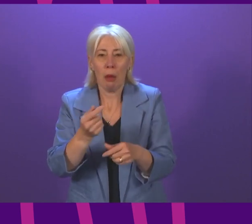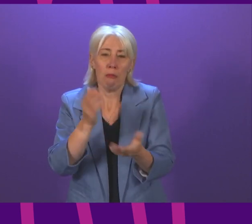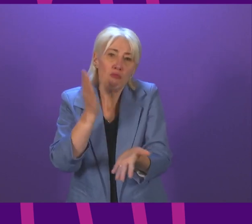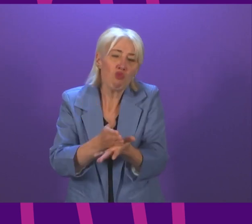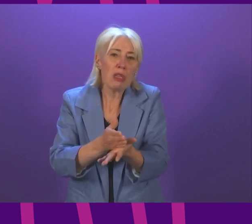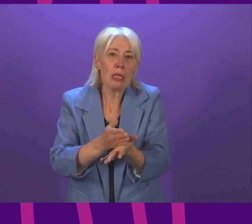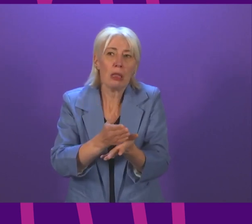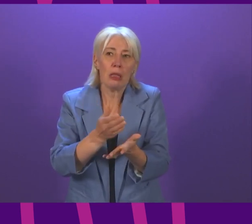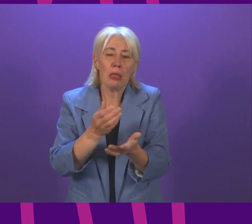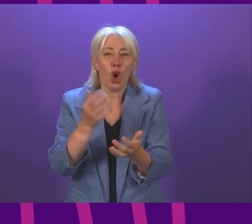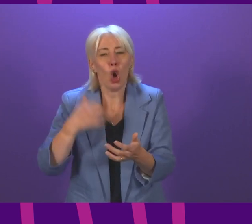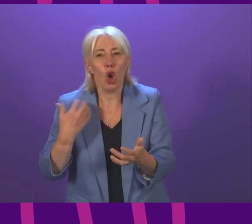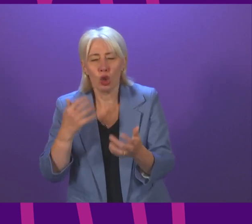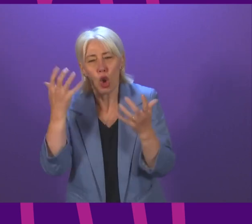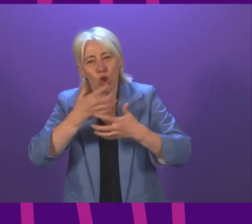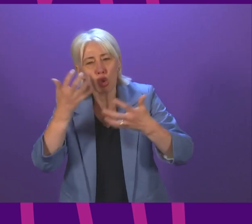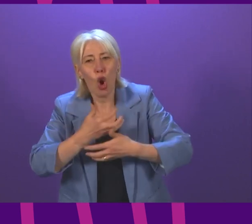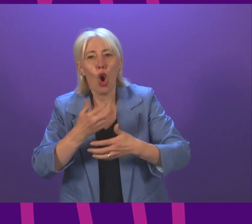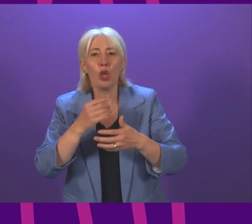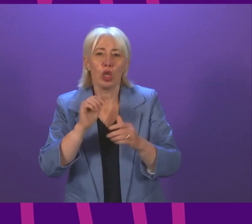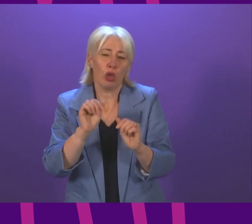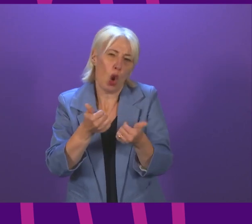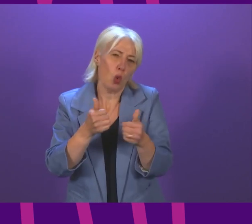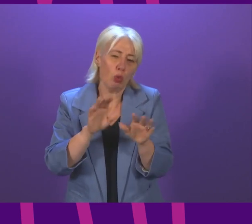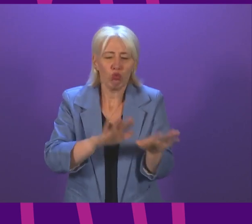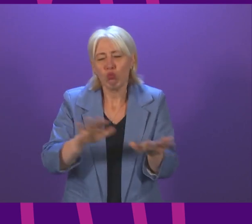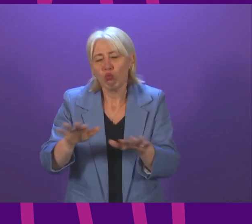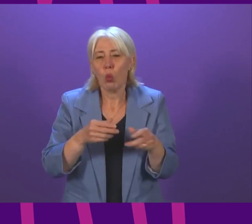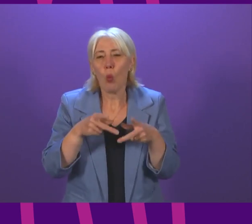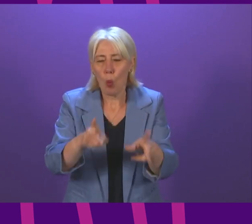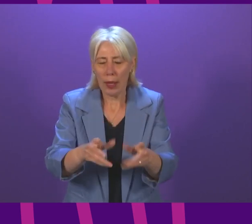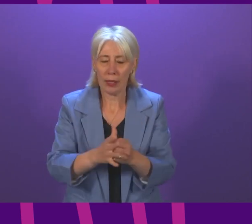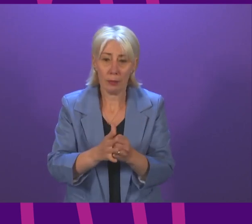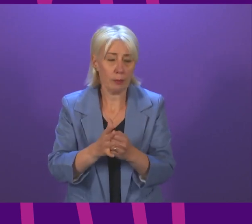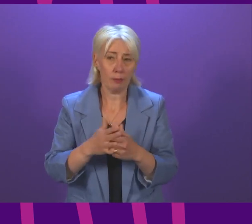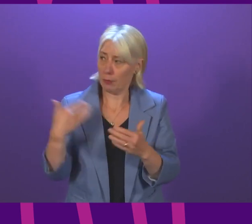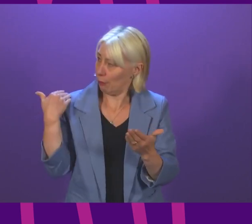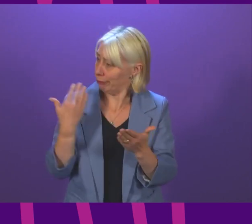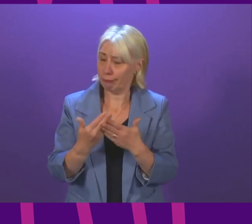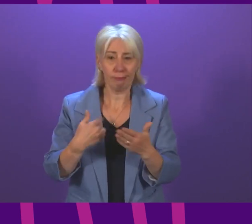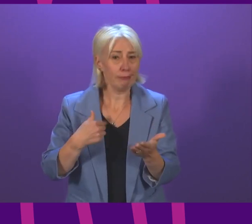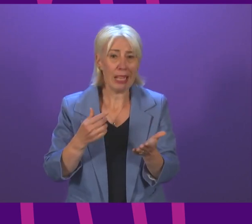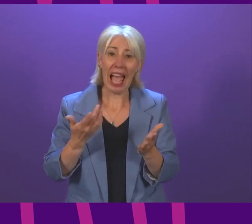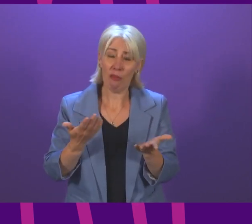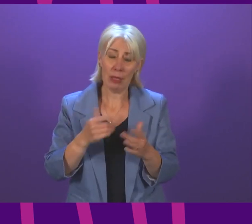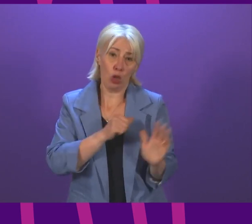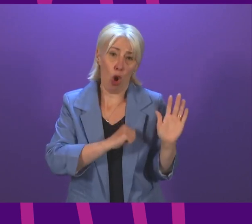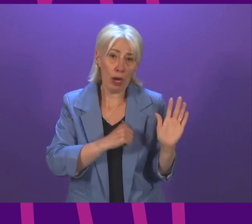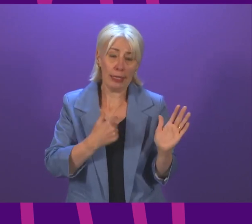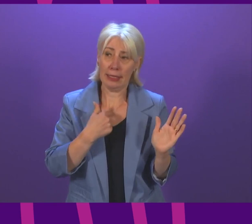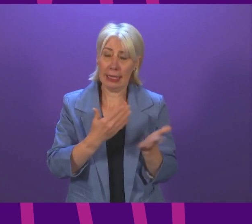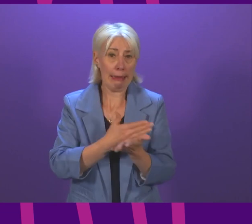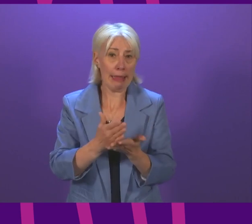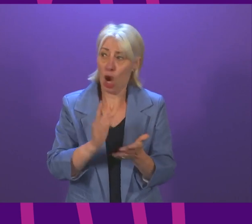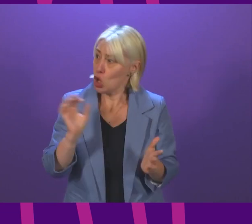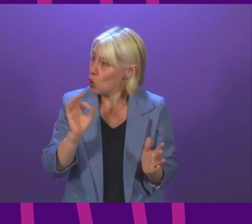balanced way. All along, Presiding Officer, I have been very candid and clear. None of us want to be